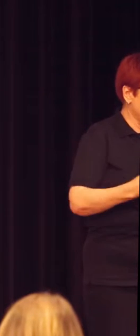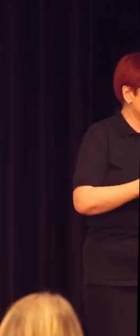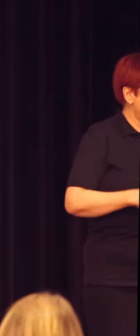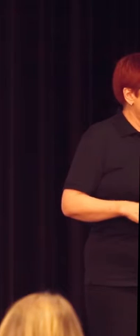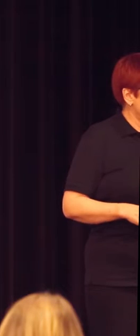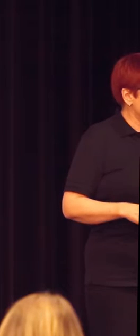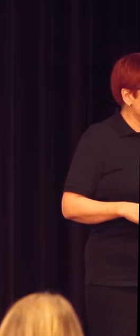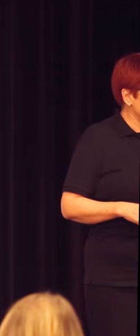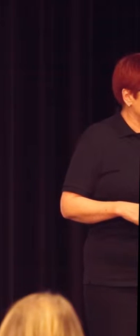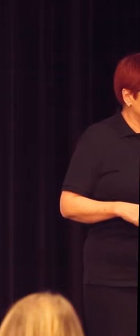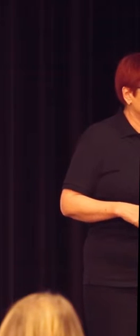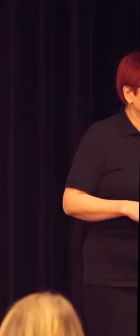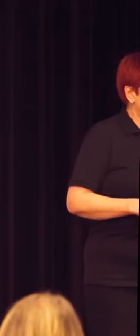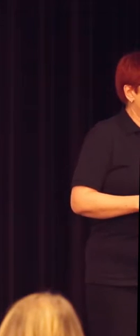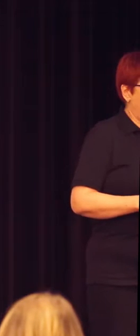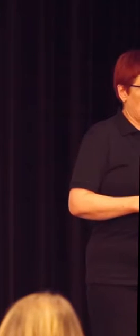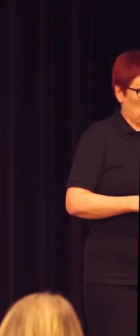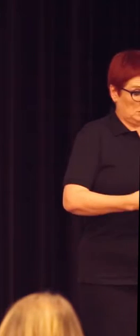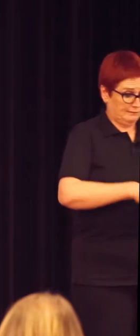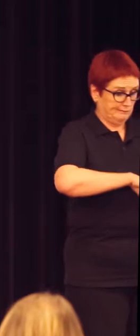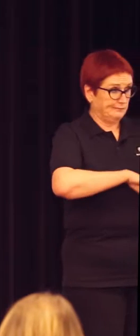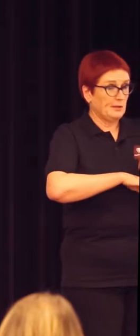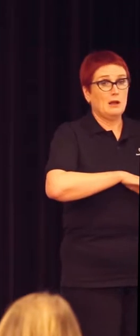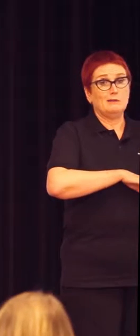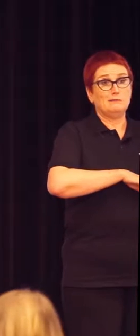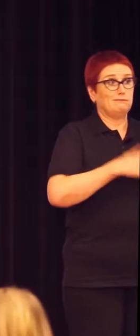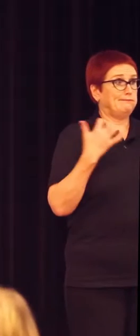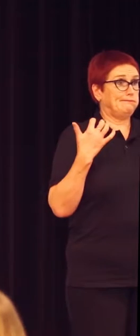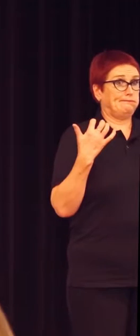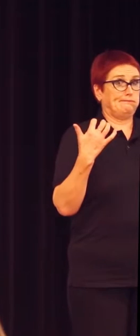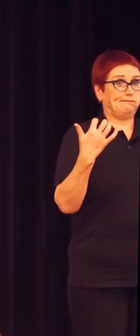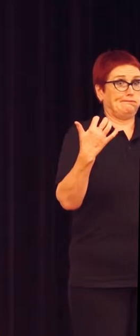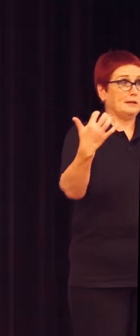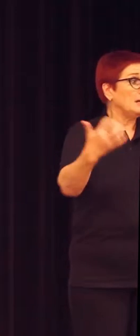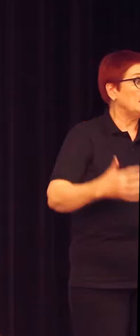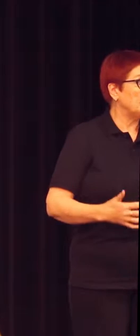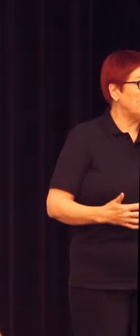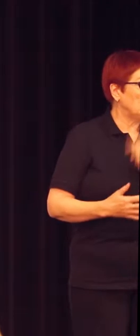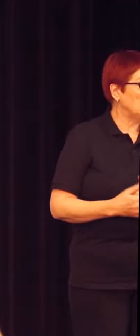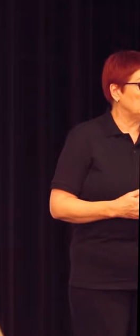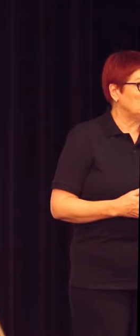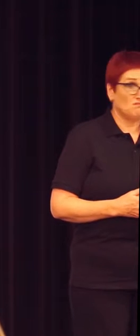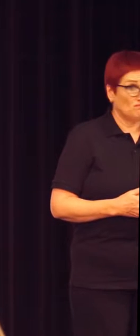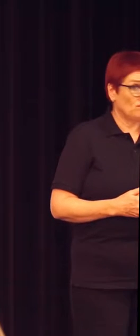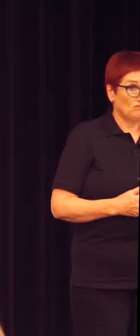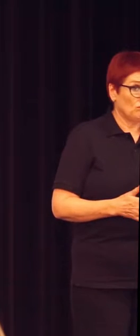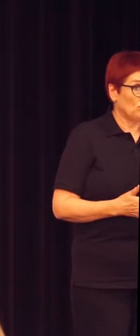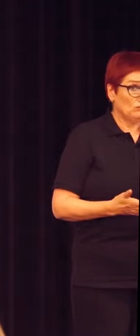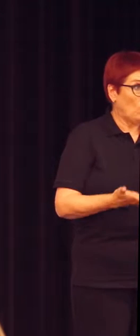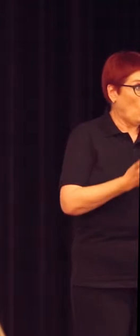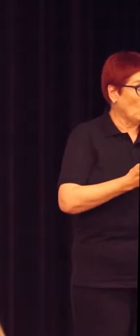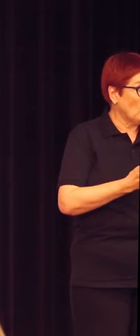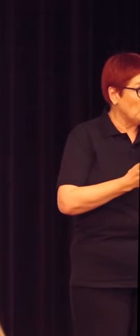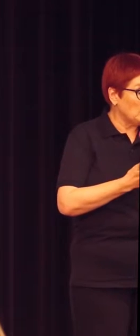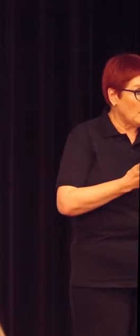has talked to many people. And those many people we know are actually not many people. They